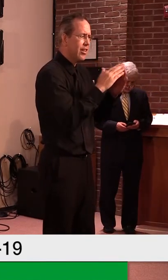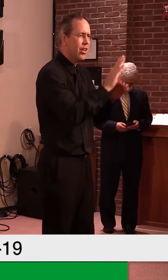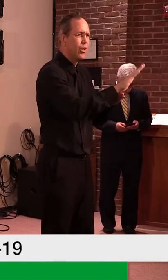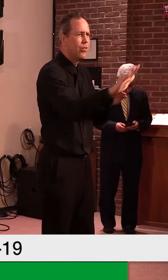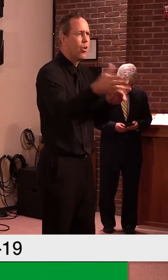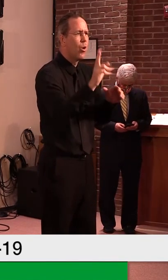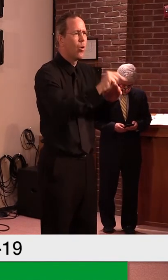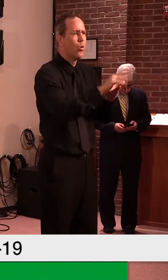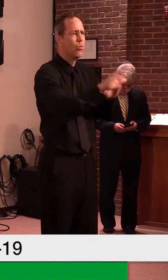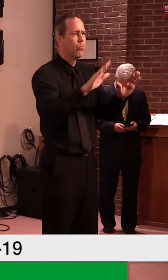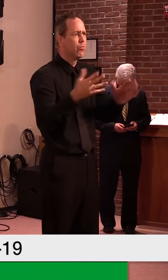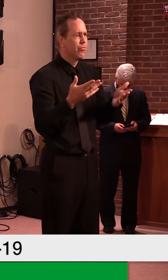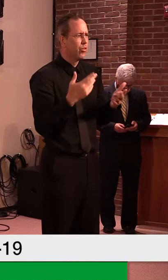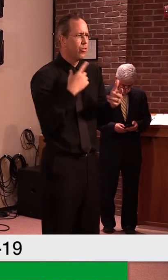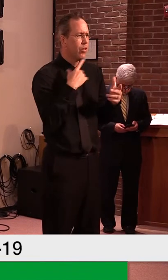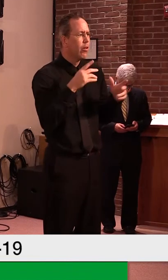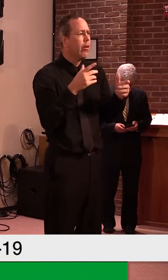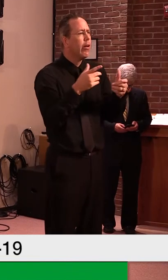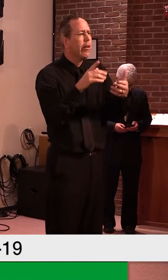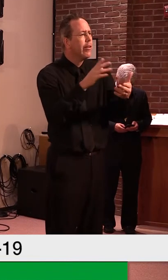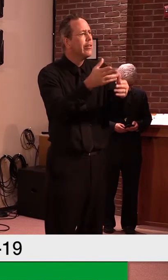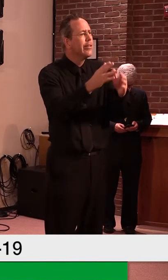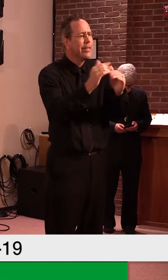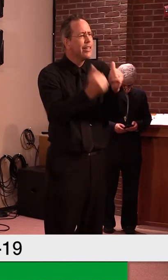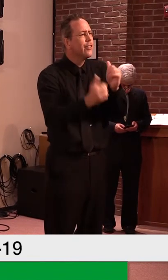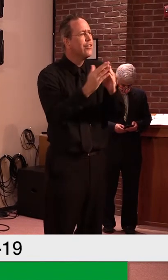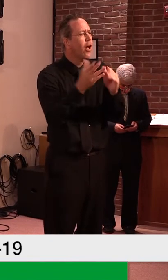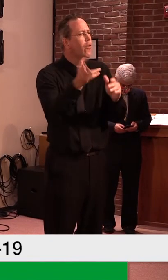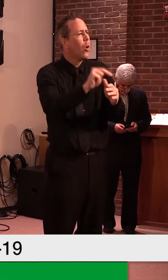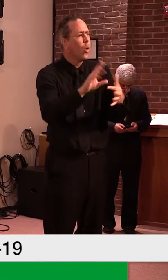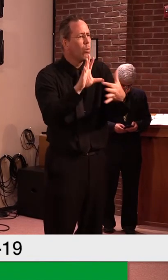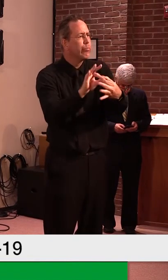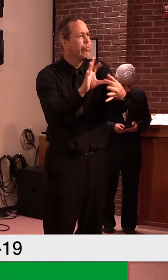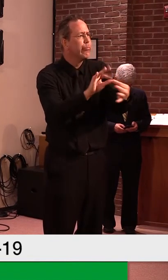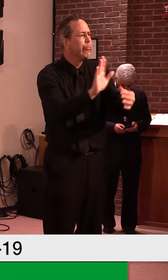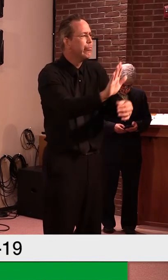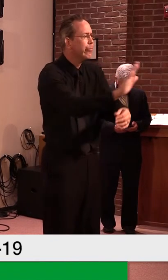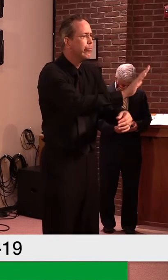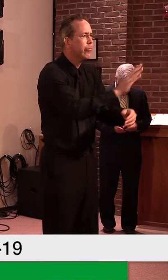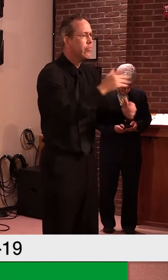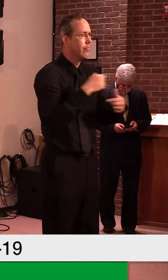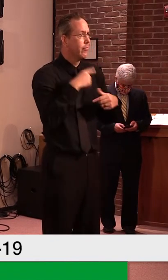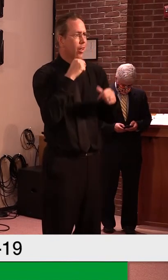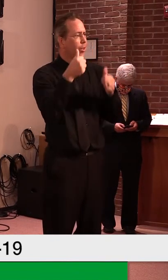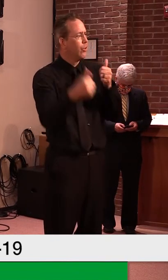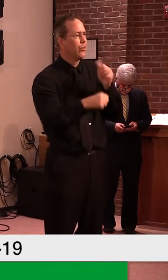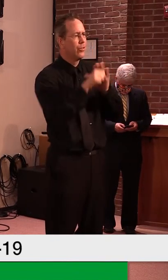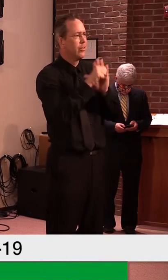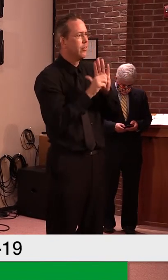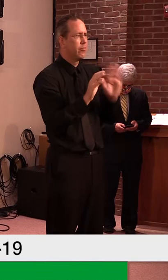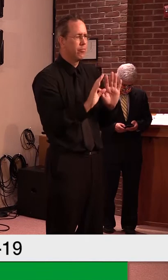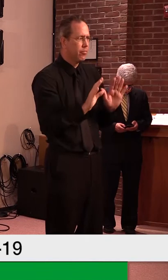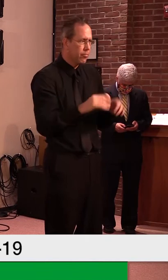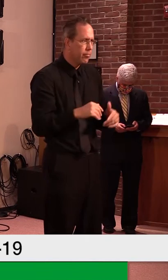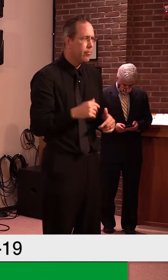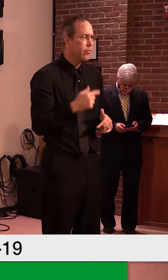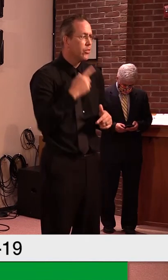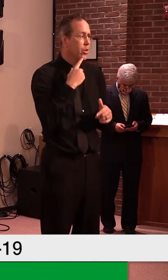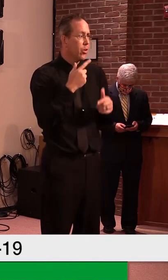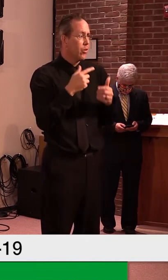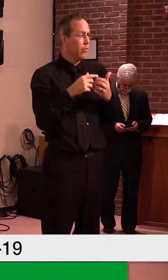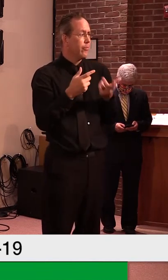libraries. Um, we did start, uh, with treating them as retail when, when the spigot started opening,